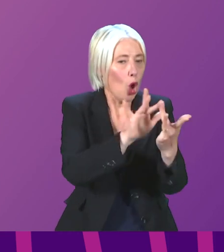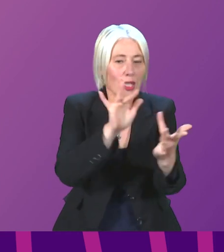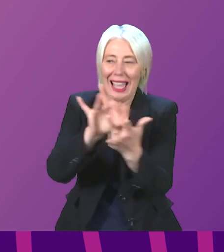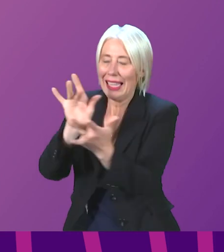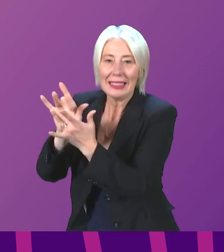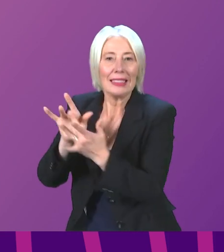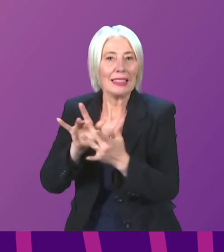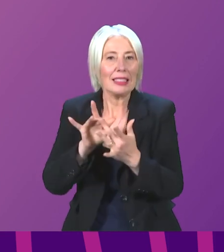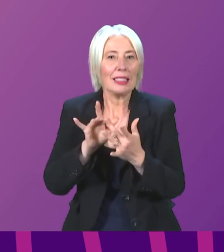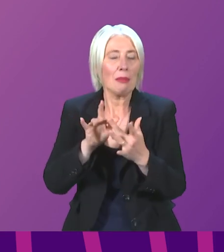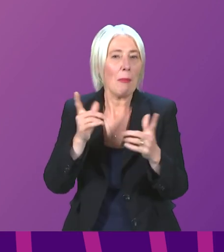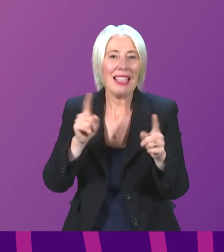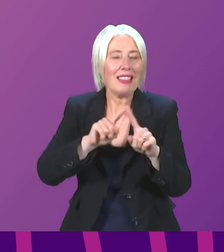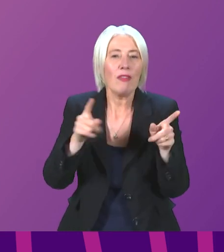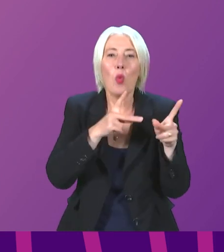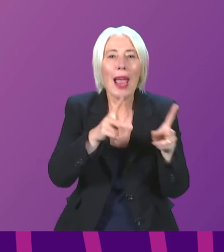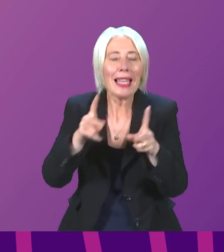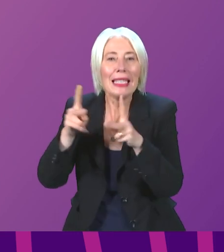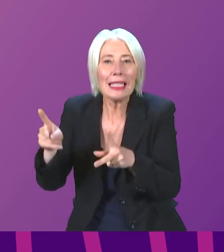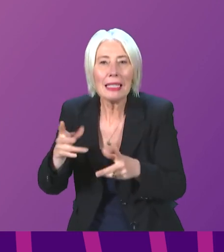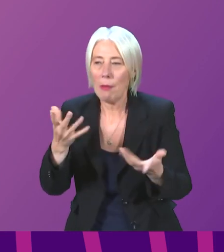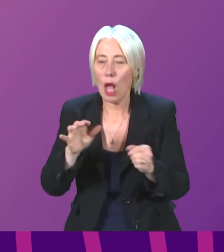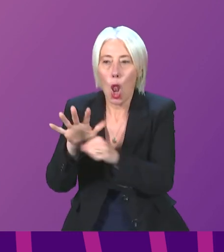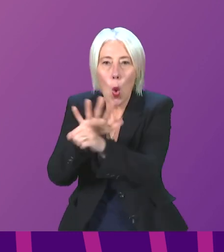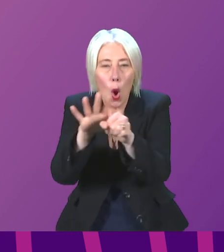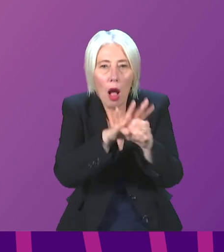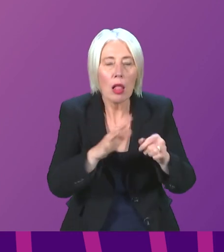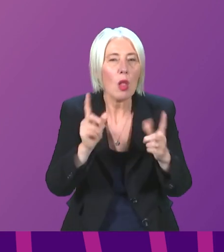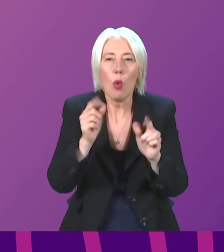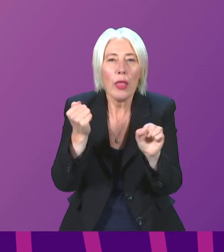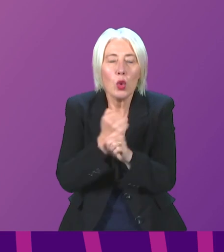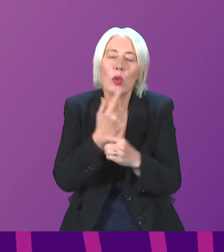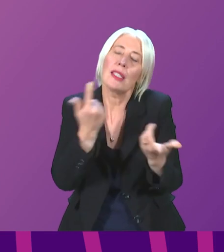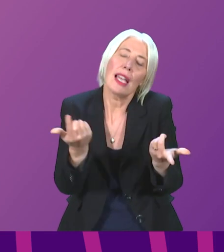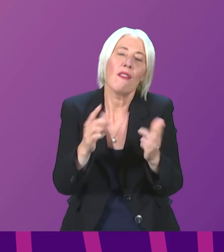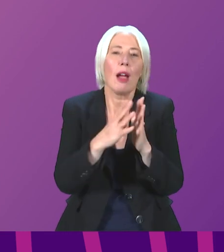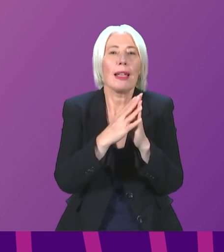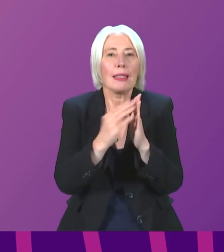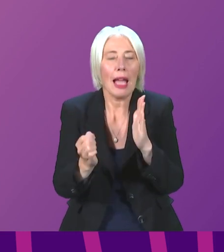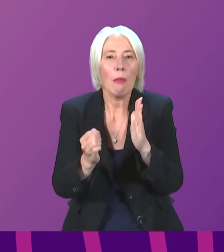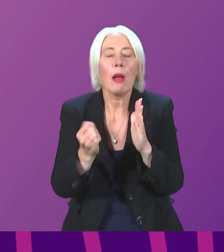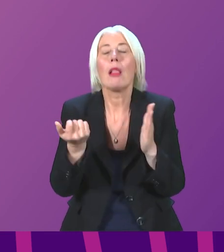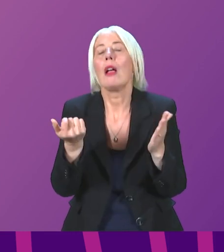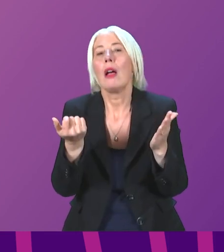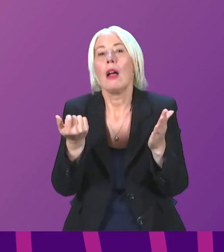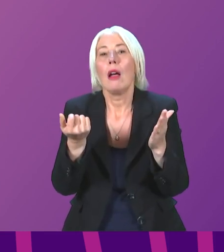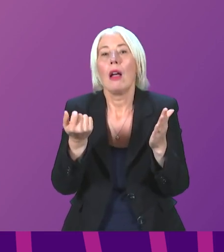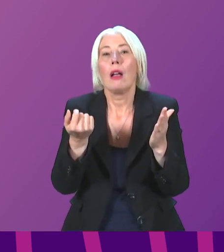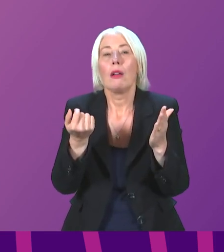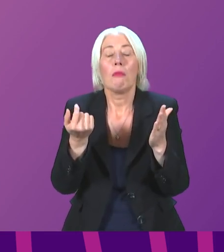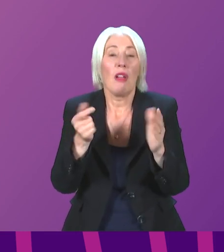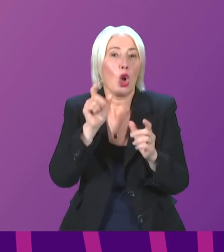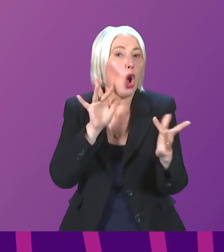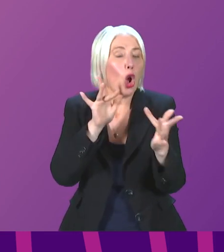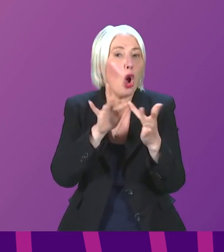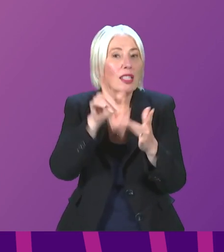differently depending on the local structure. for example, the way of contacting, for example, those